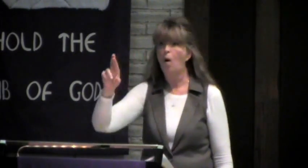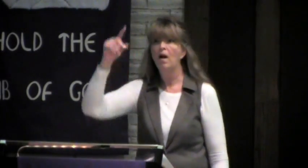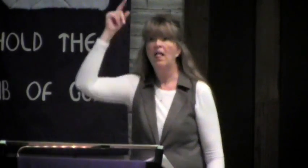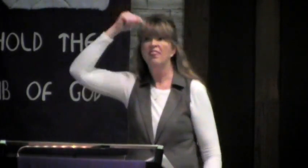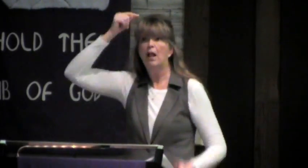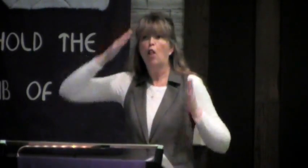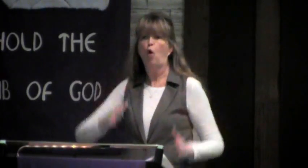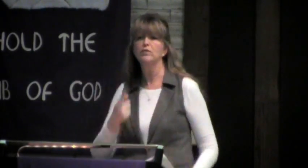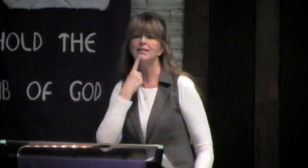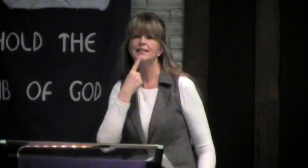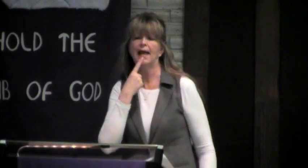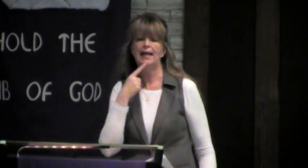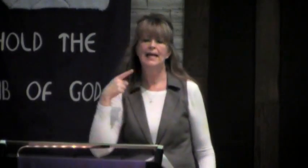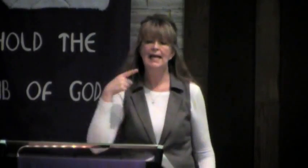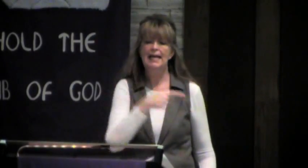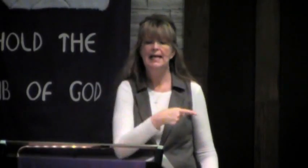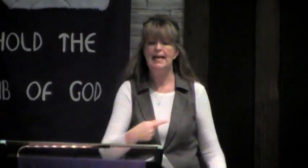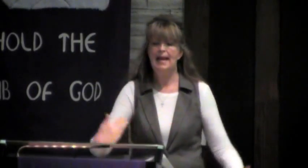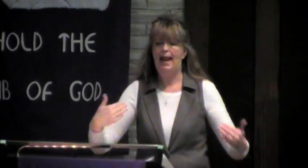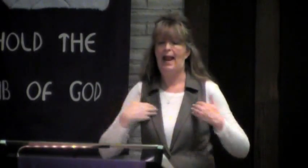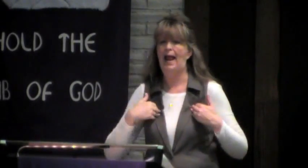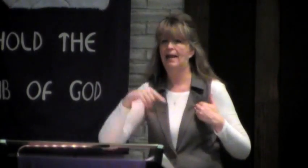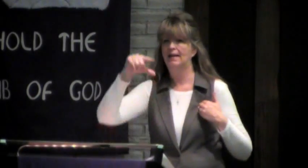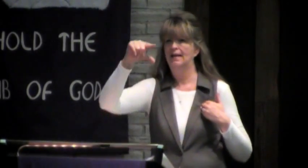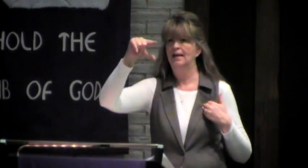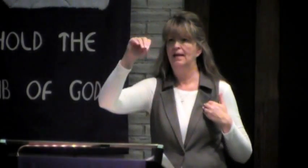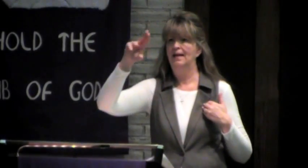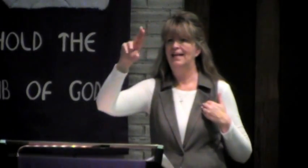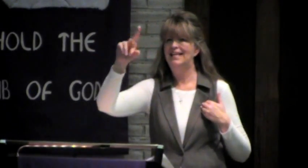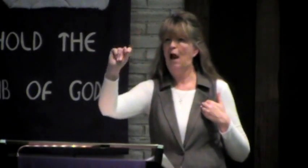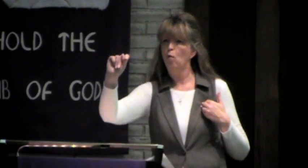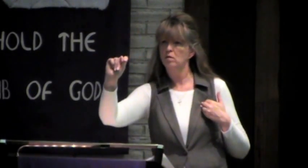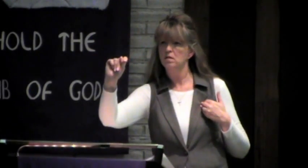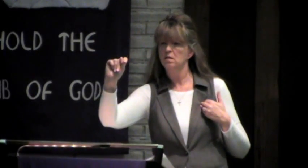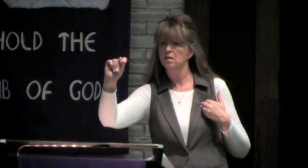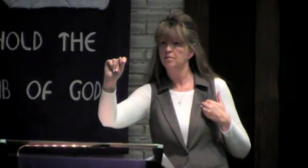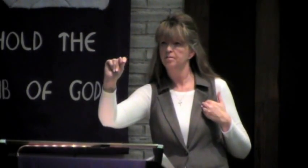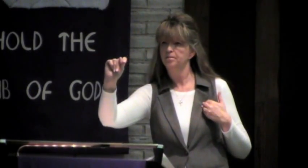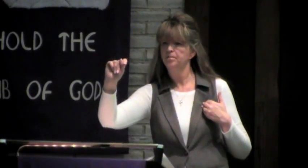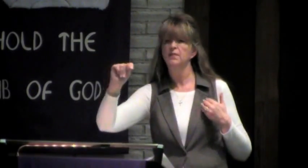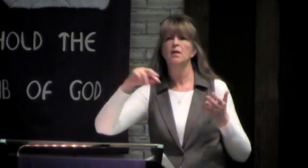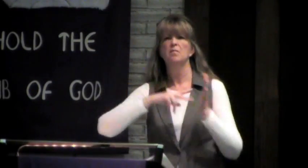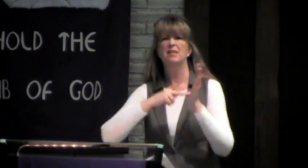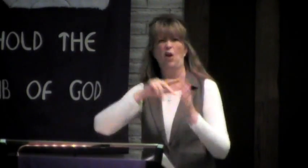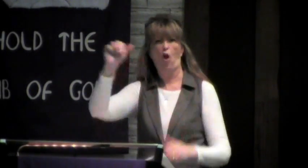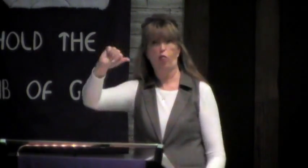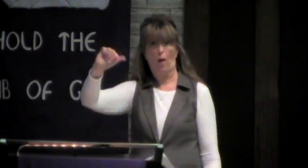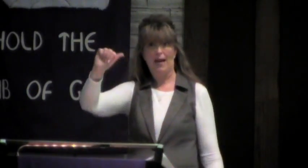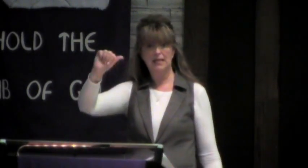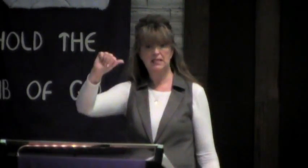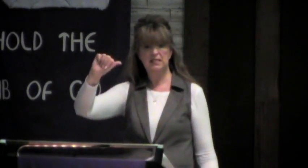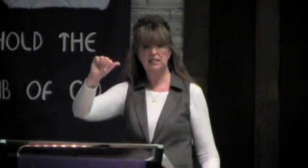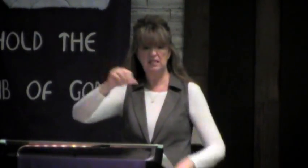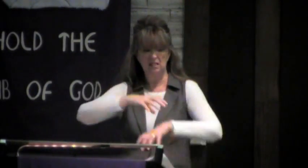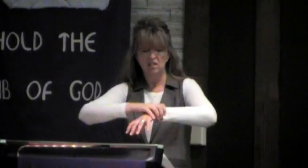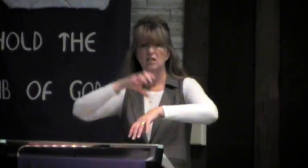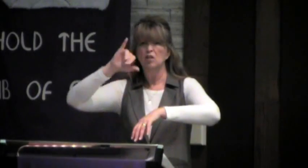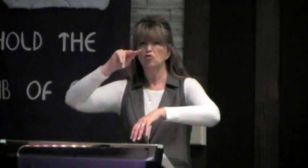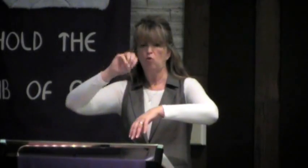bones because you can't eat without the medication. Other scholars say that maybe he had gout, which is kind of like